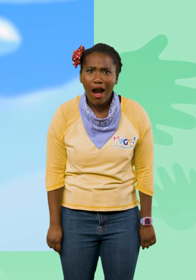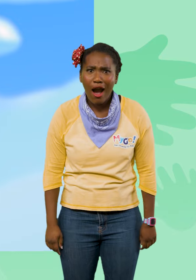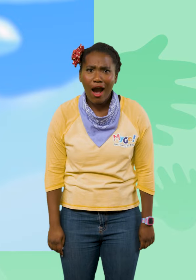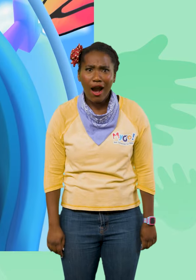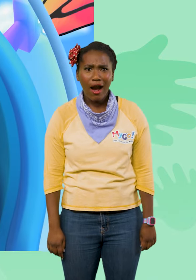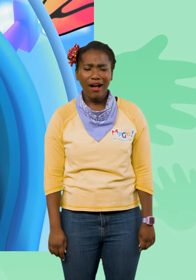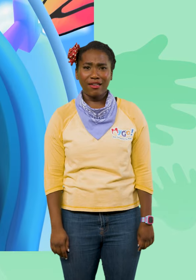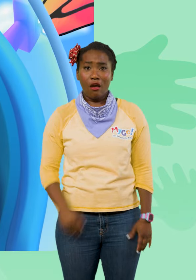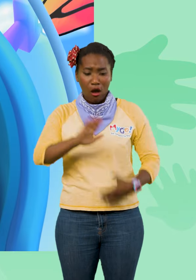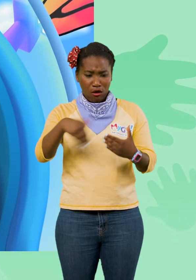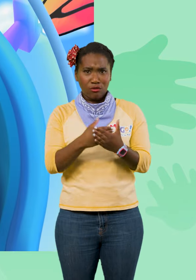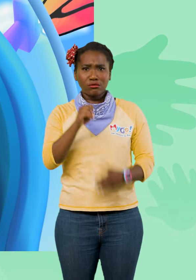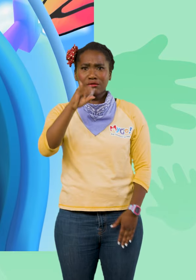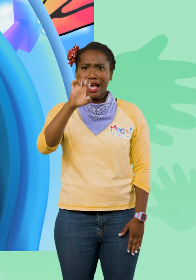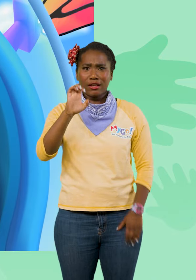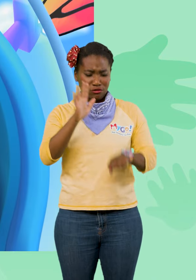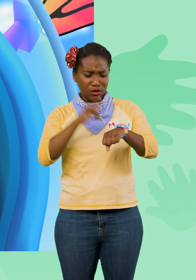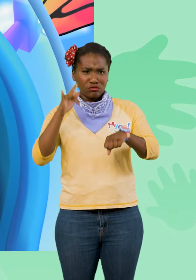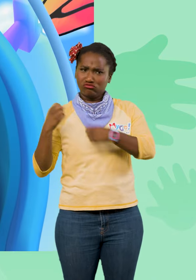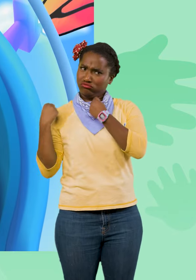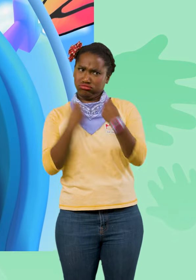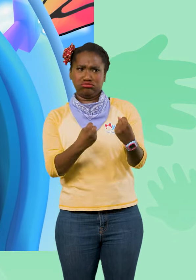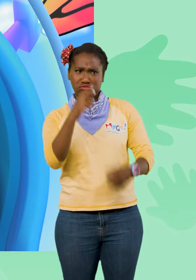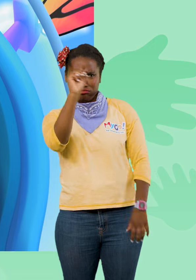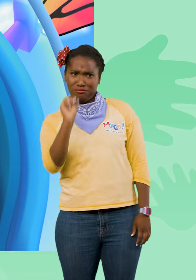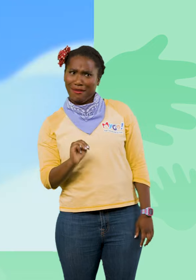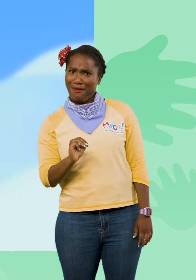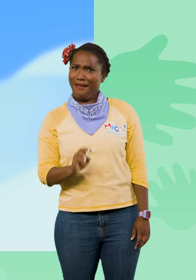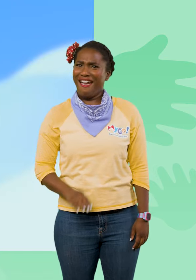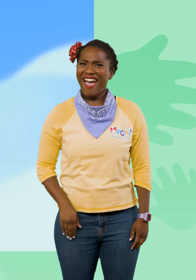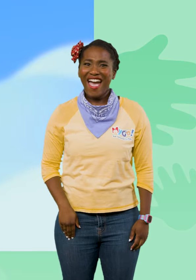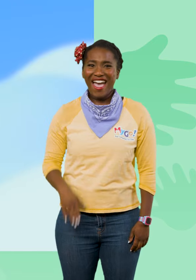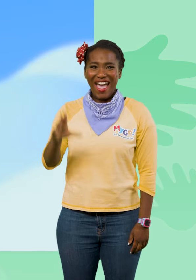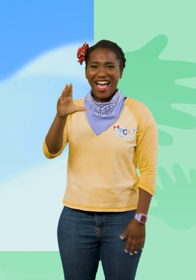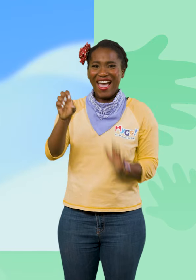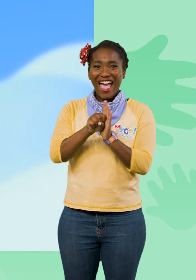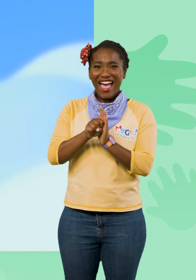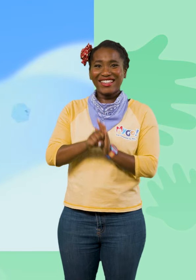All of those ice crystals sure made you strong, Mimi. Here. Go catch, Deebo.